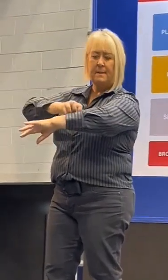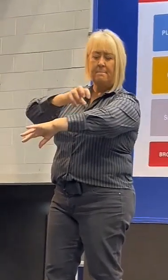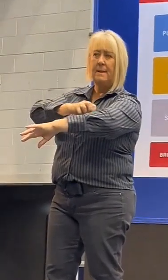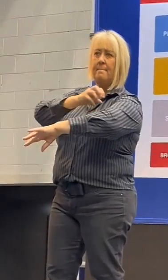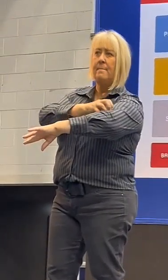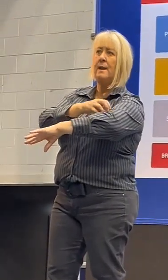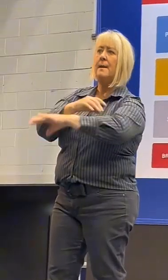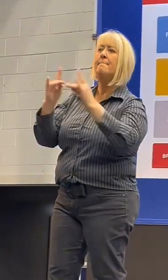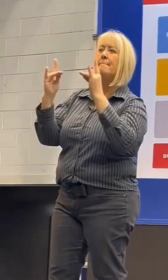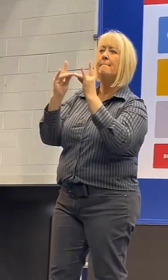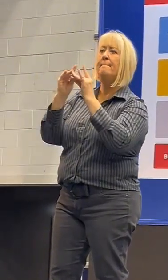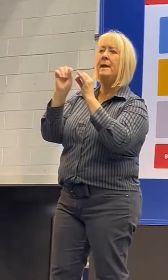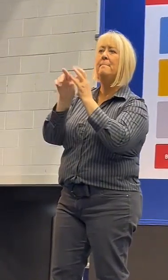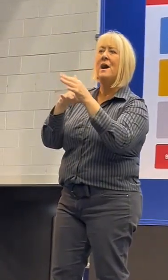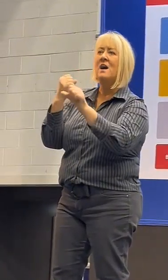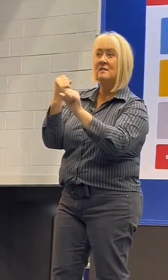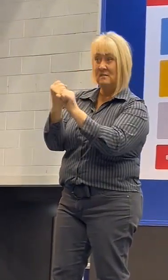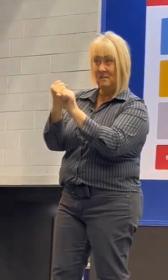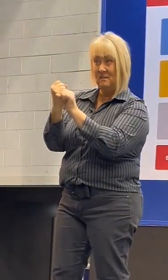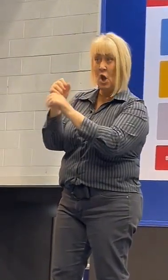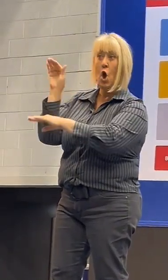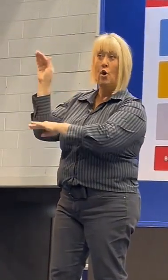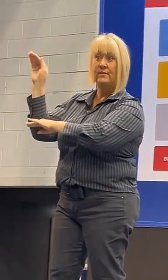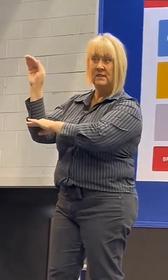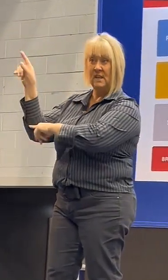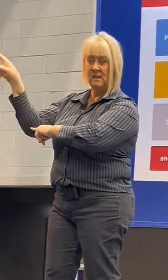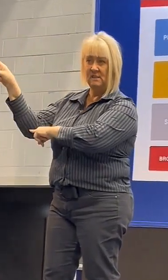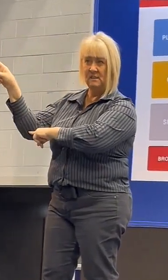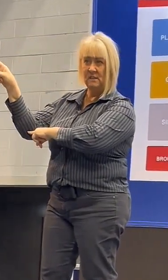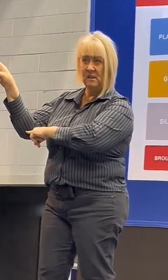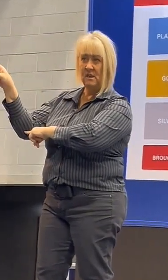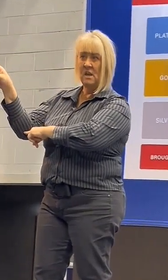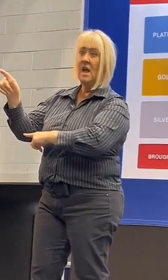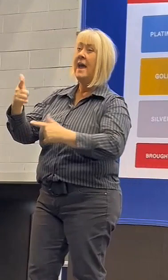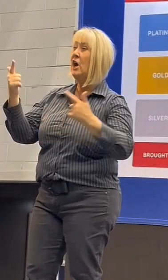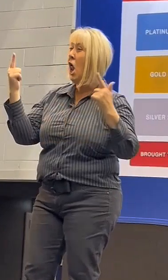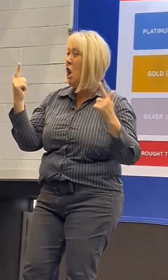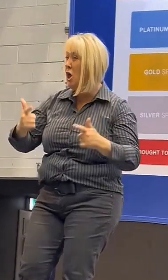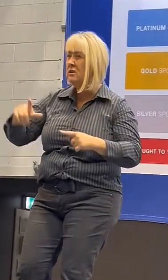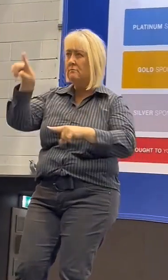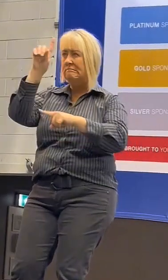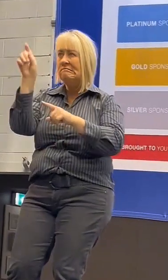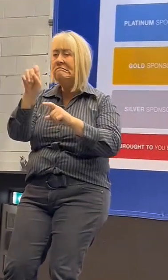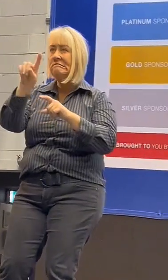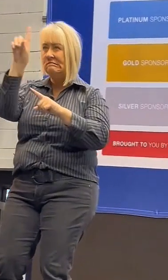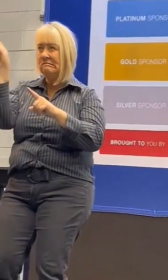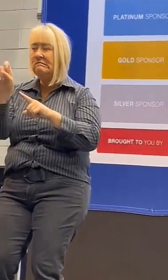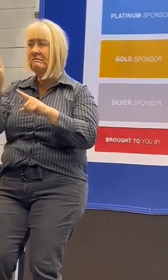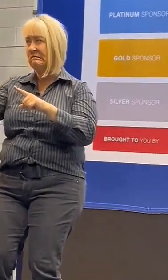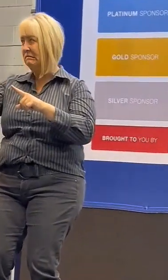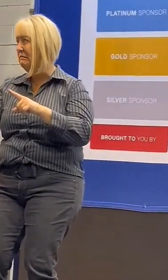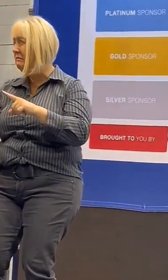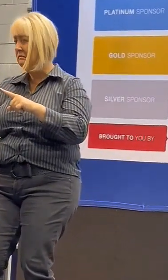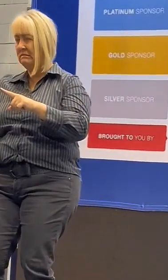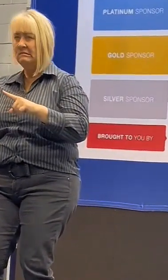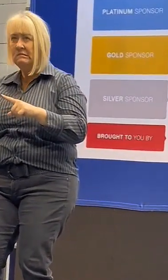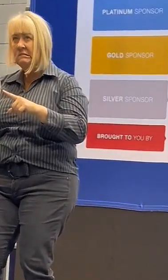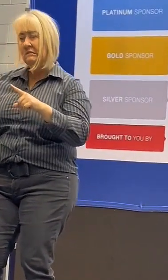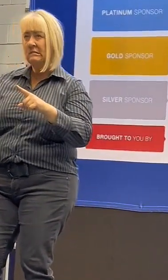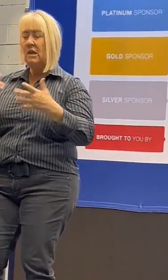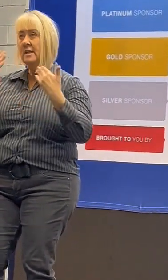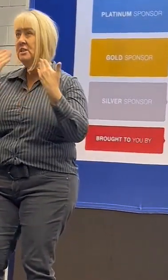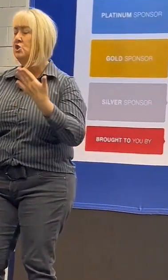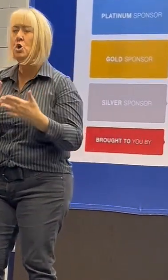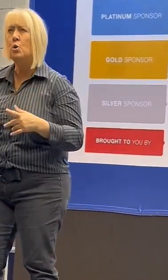birthday. Another red flag was that I had lots of mystery health issues consistent with those of Lyme disease since I was a child.